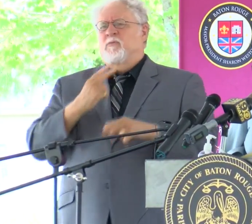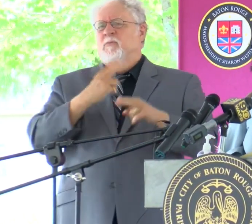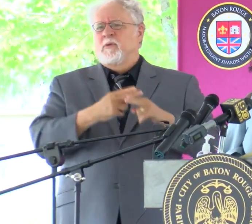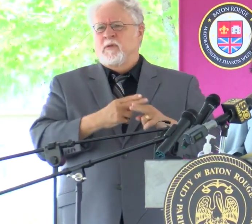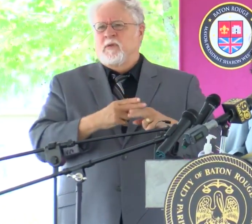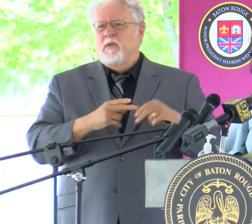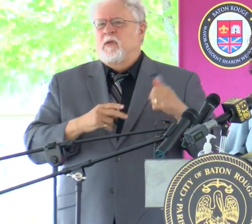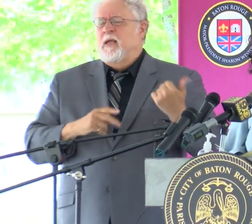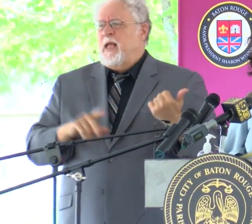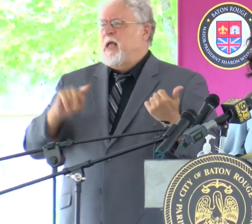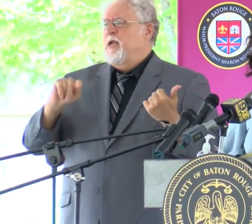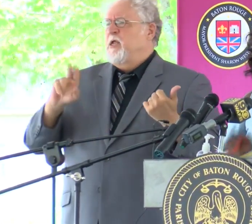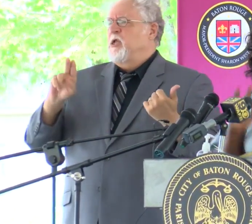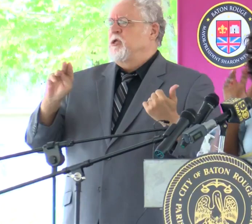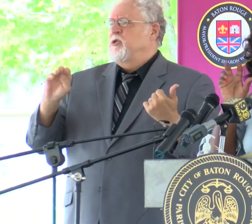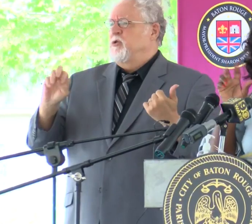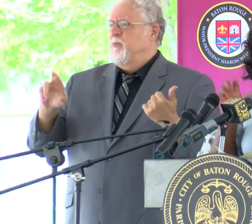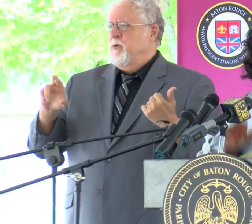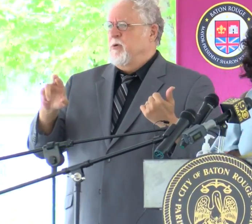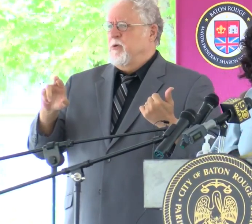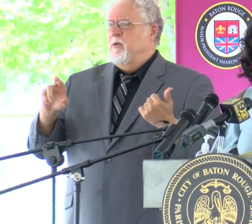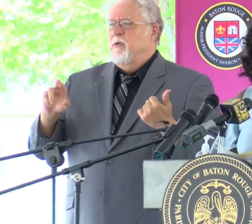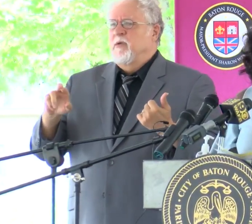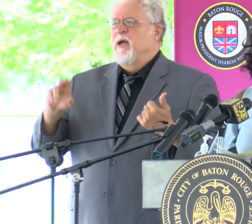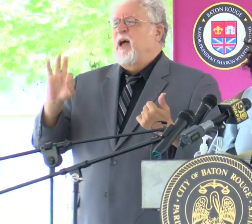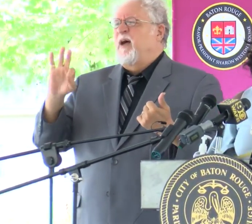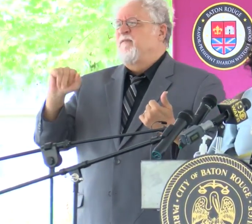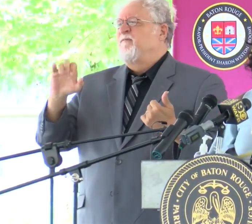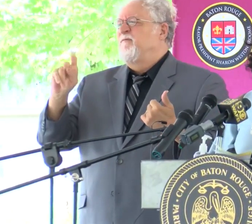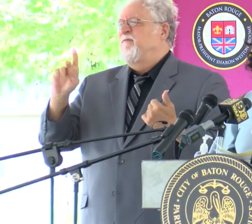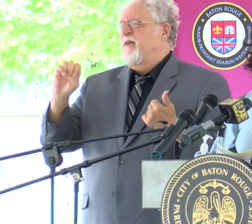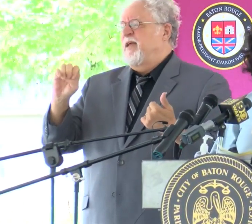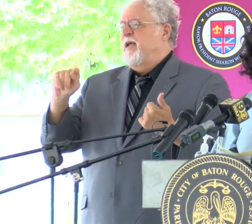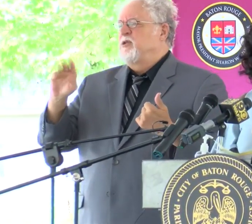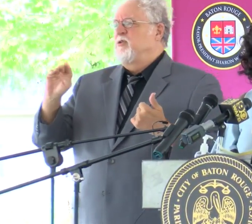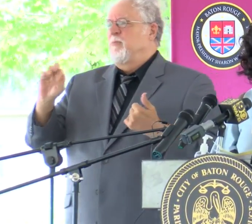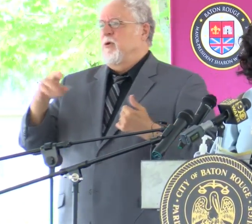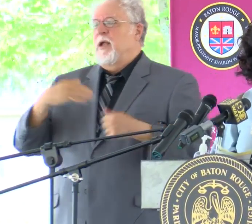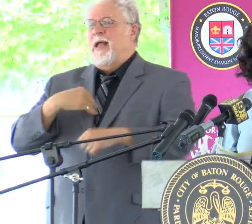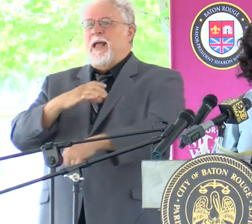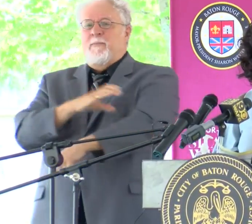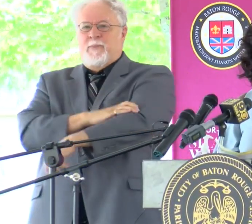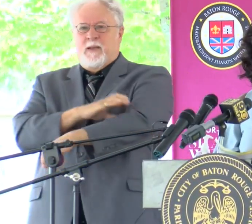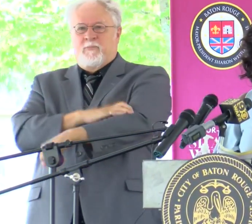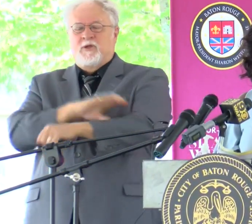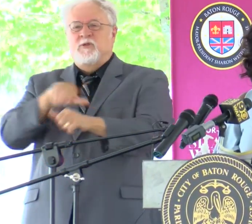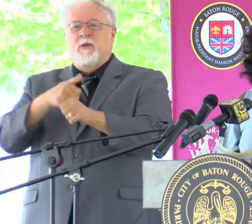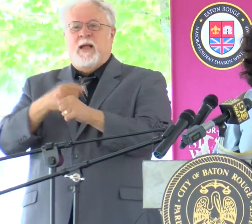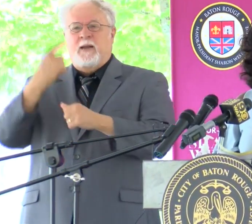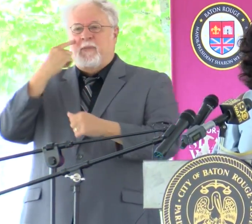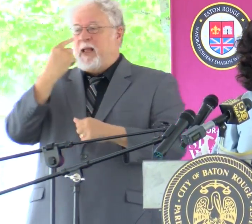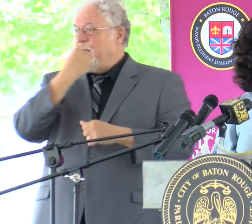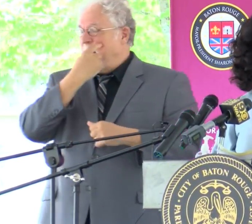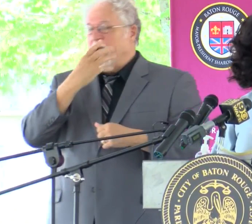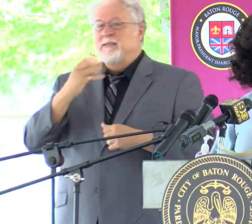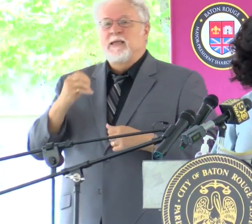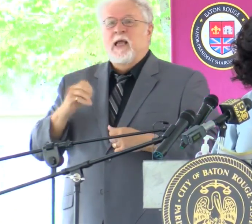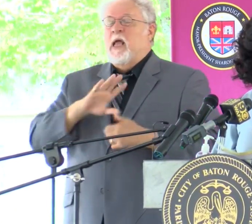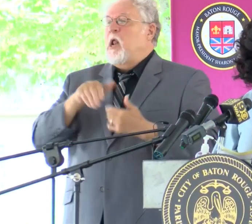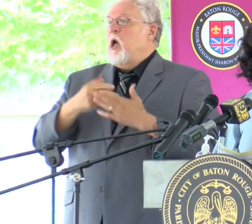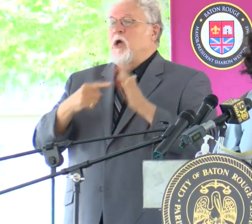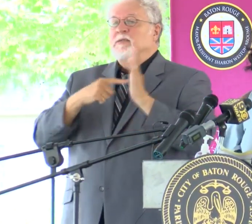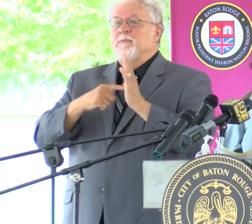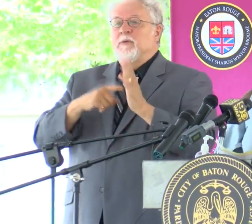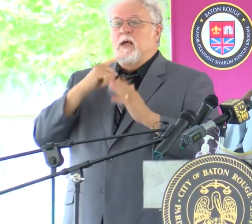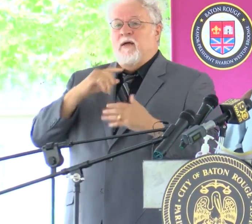a pseudotumor, a fake tumor. I had blood pressure behind my eyes and all the symptoms